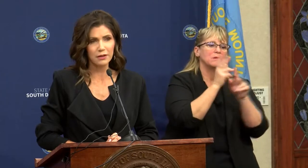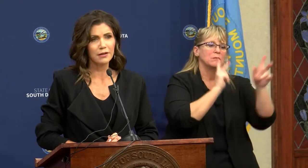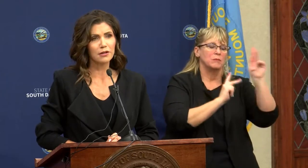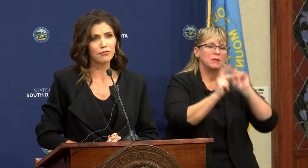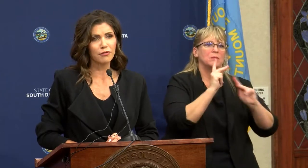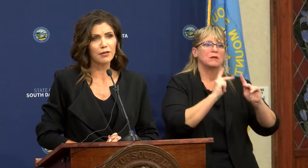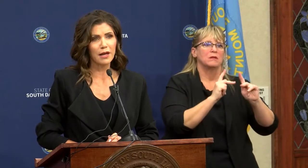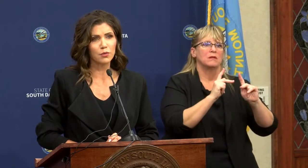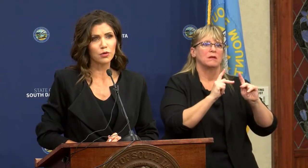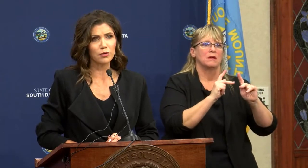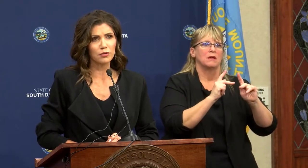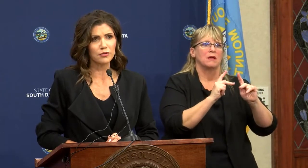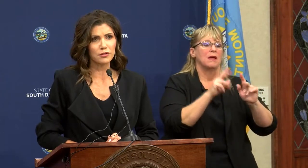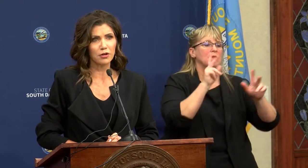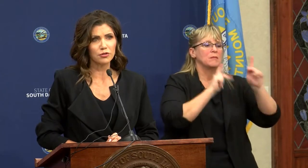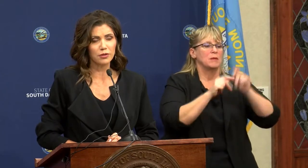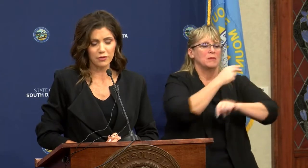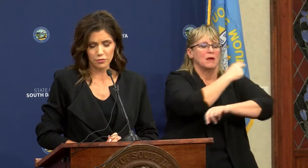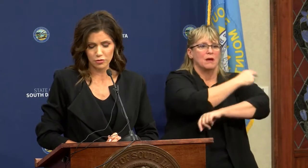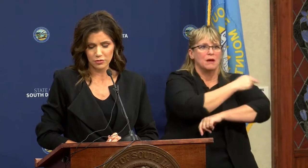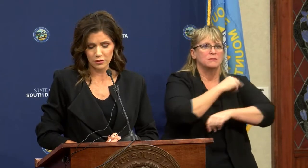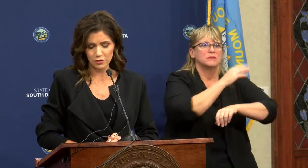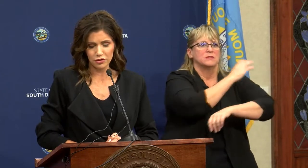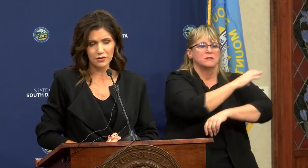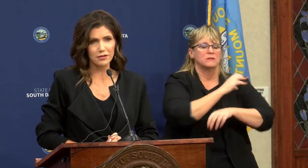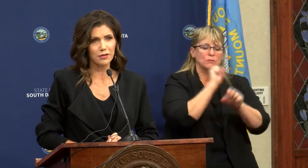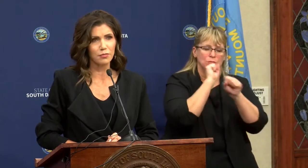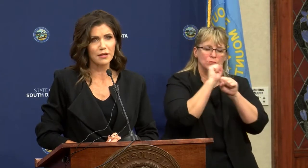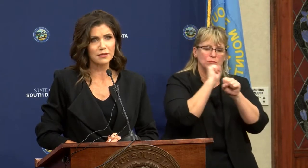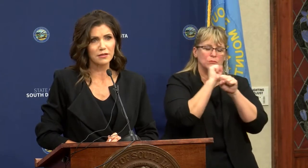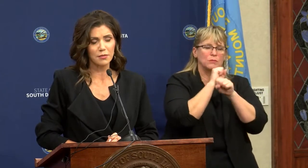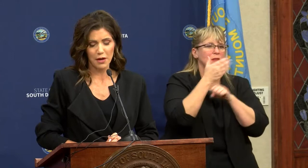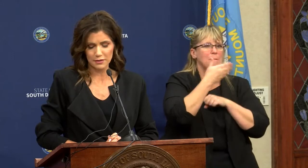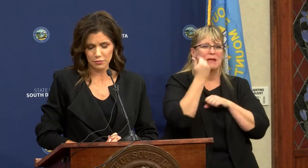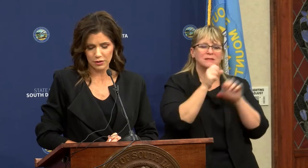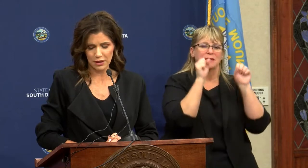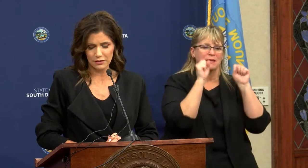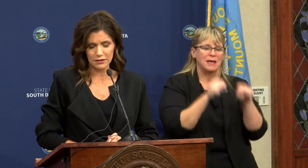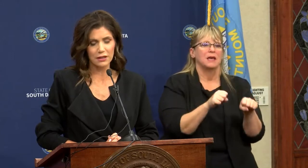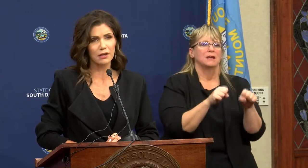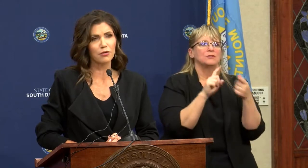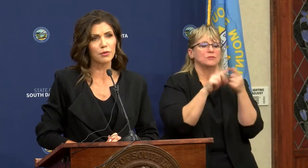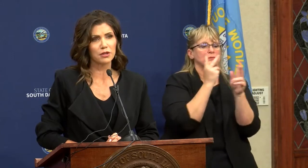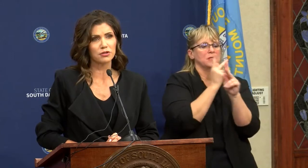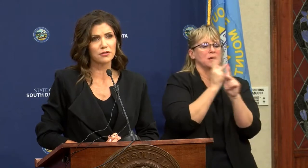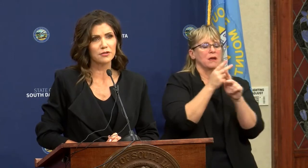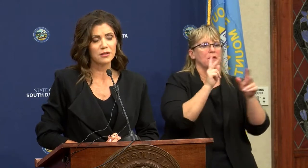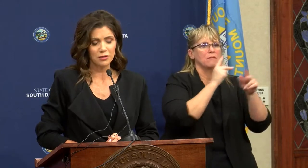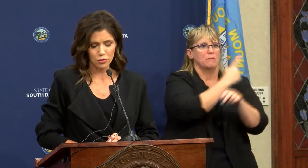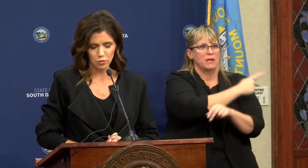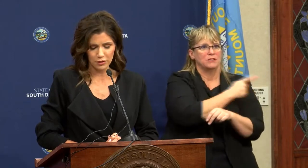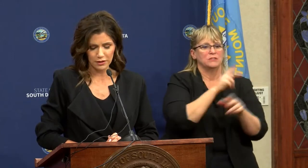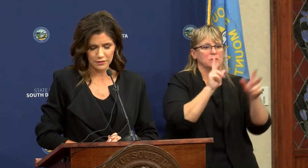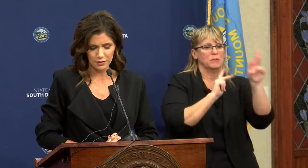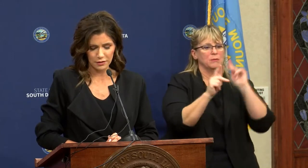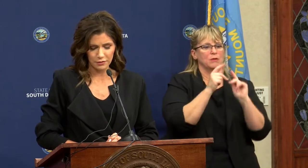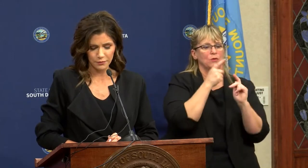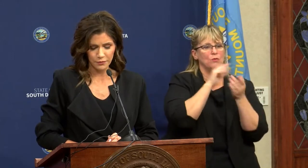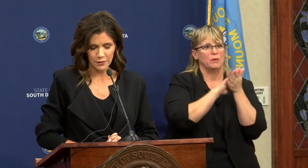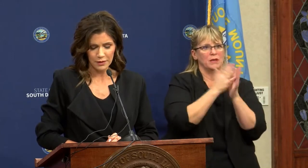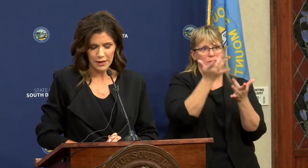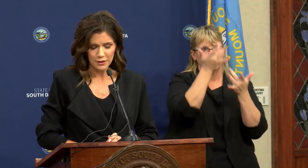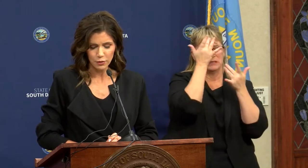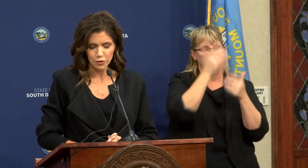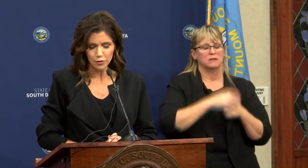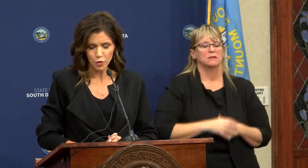people and our frontline workers are doing their due diligence and the best that they possibly can to take care of patients who would get sick.